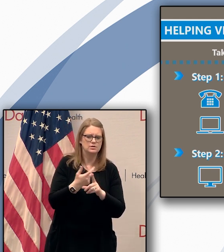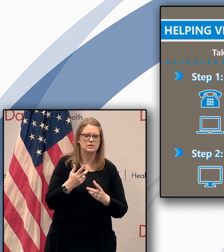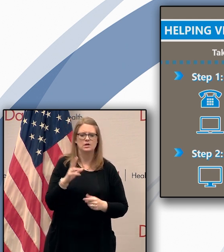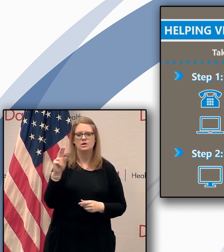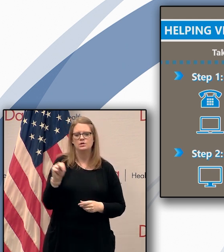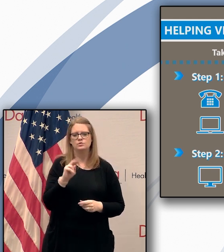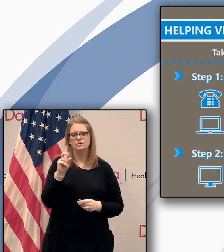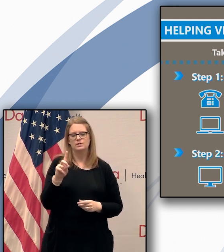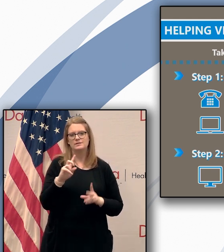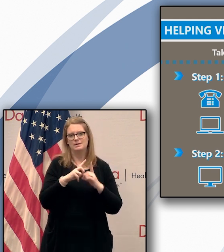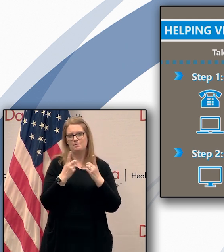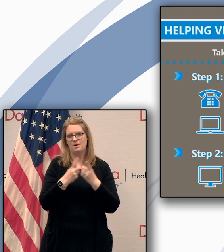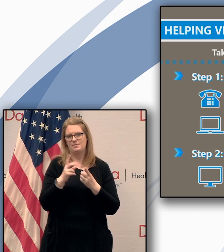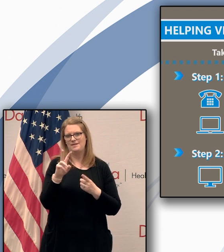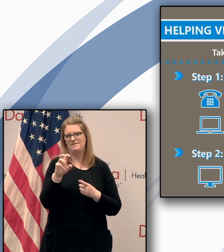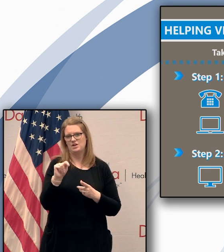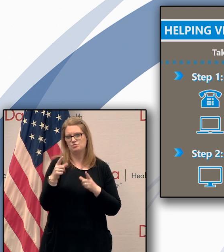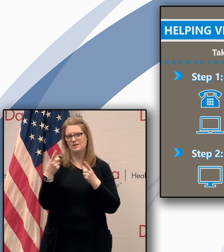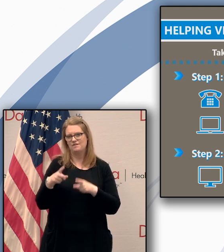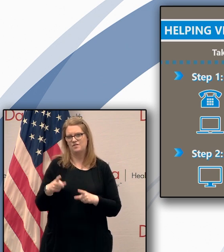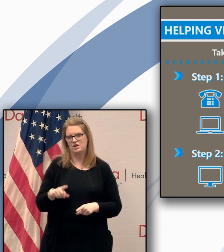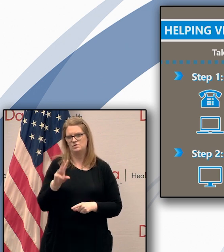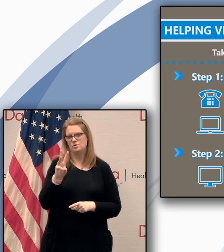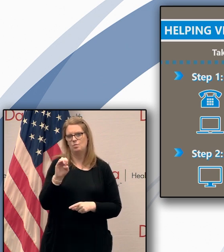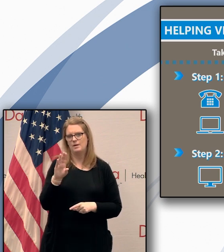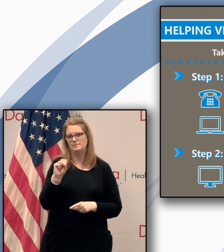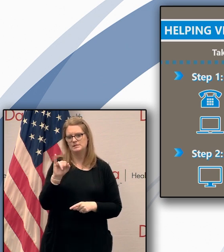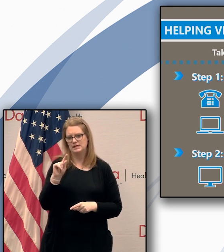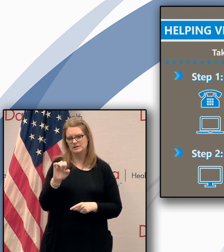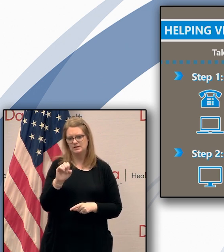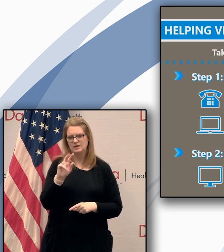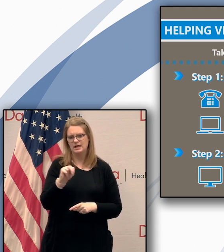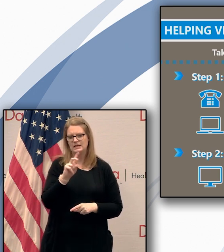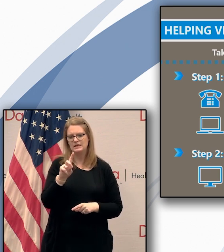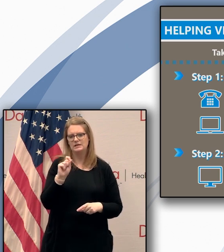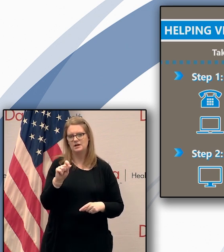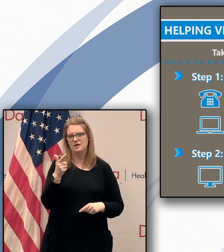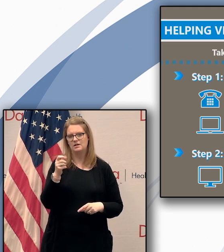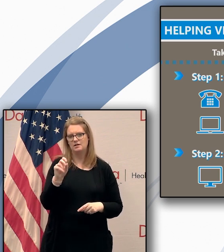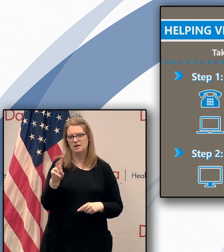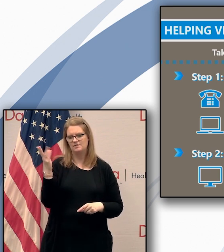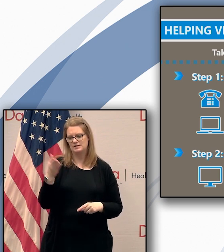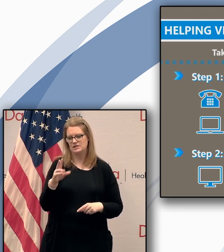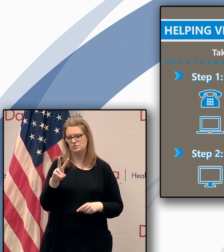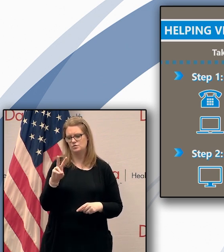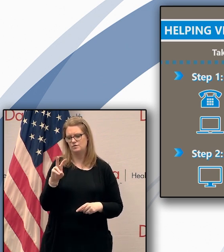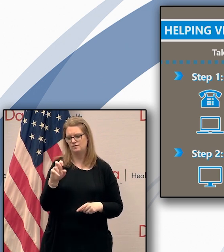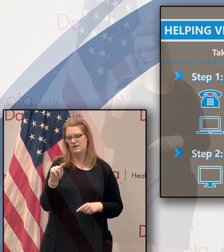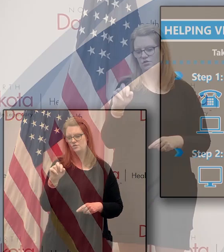North Dakota Department of Veteran Affairs website nd.gov slash veterans.